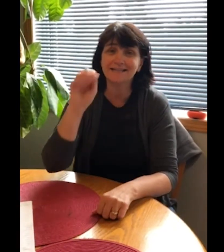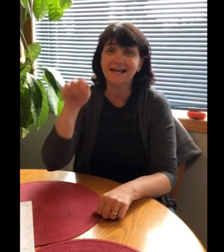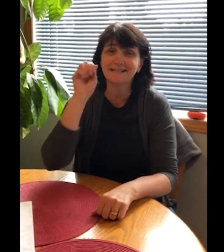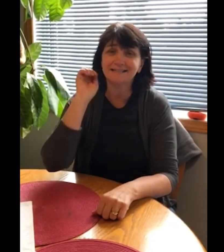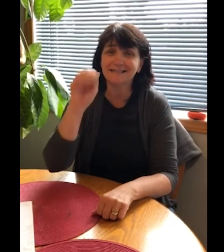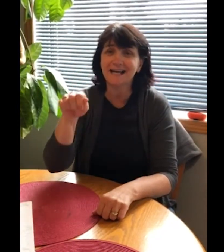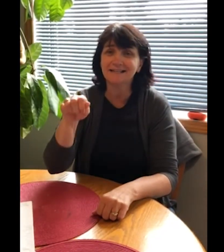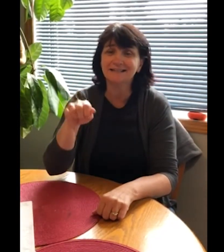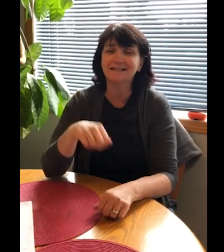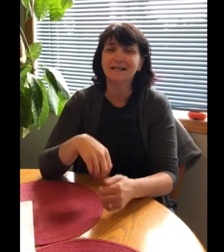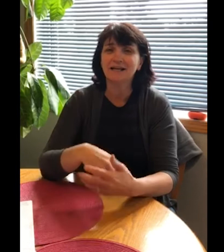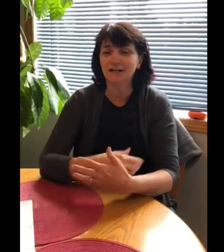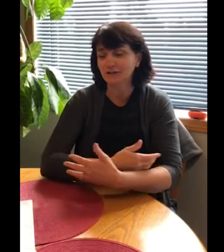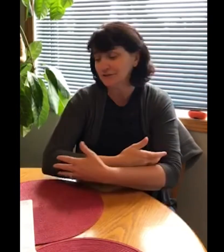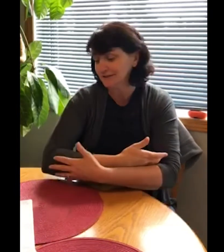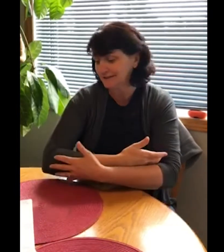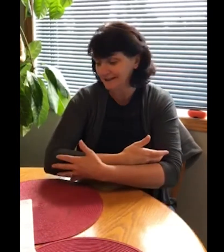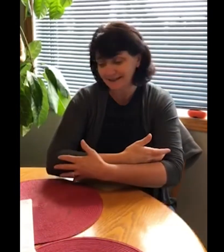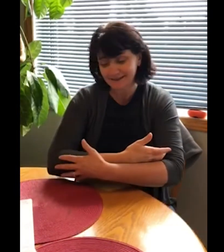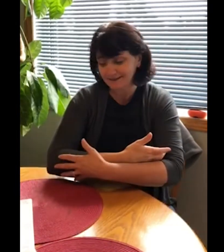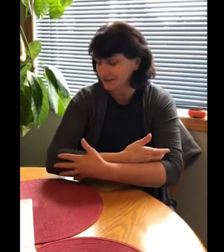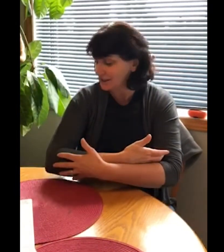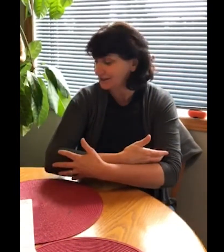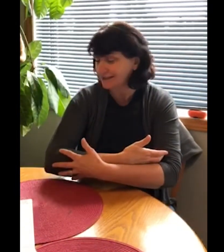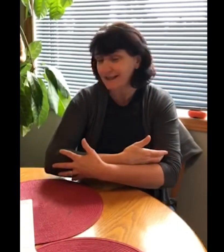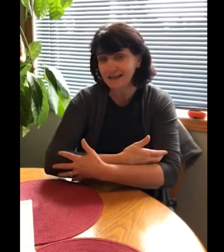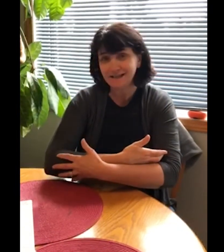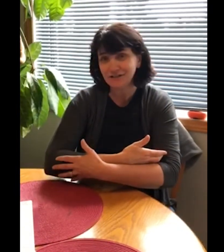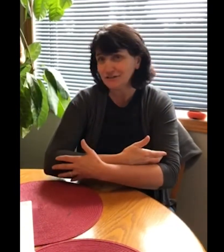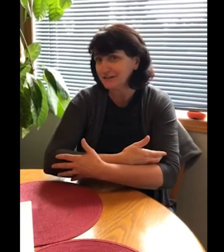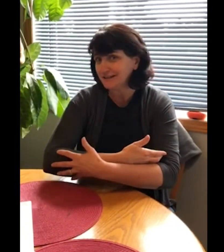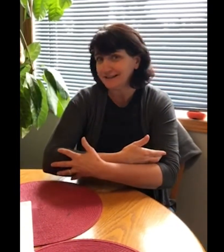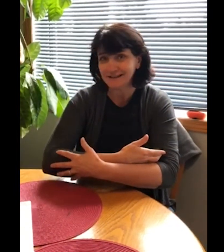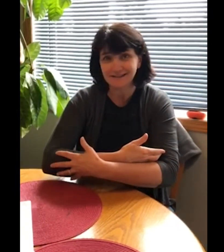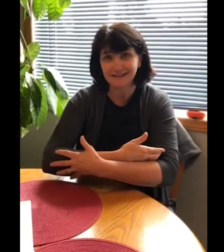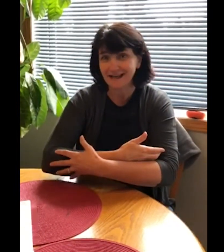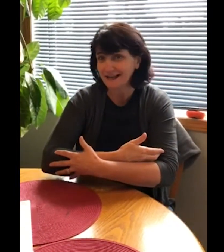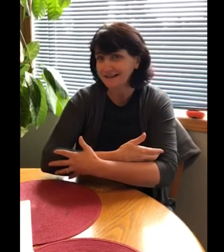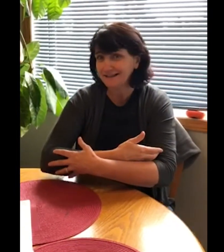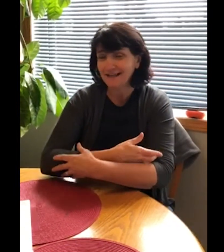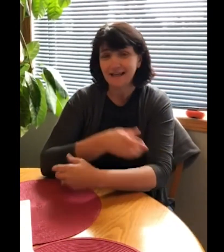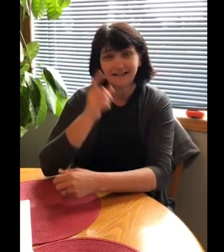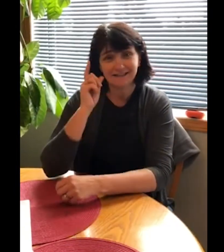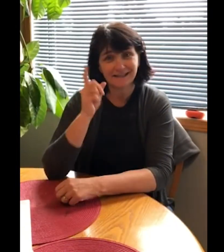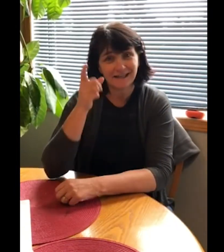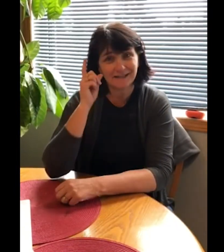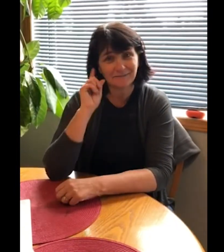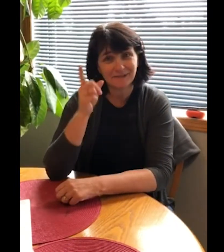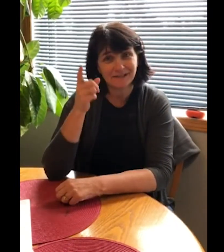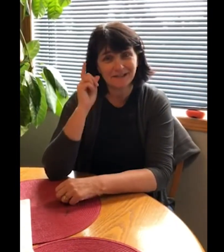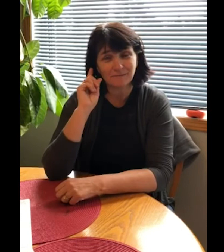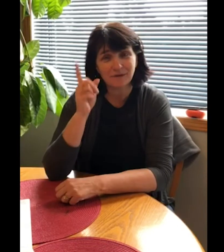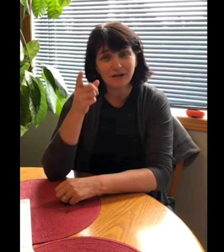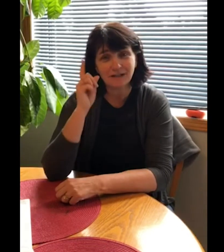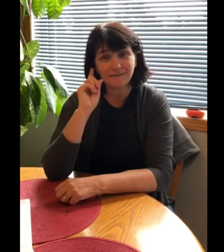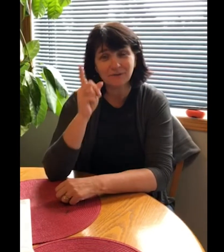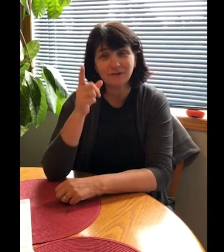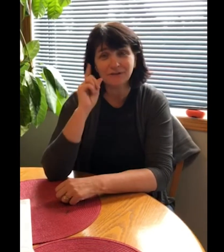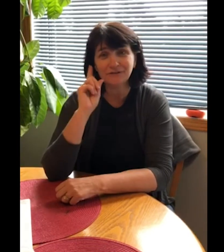-tat-tat. He looked at the dolly and he shook his head. He said, Miss Molly, put her